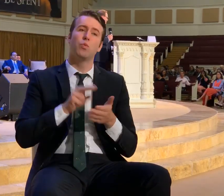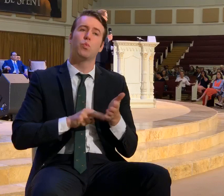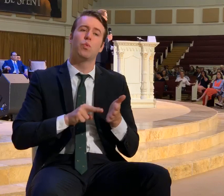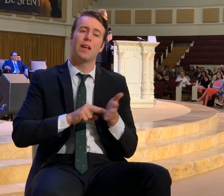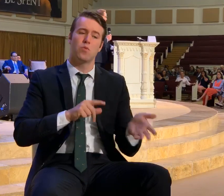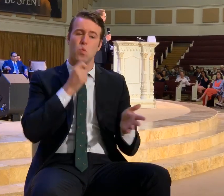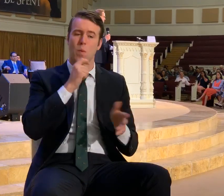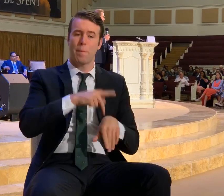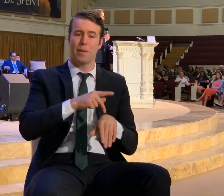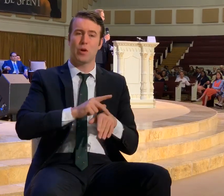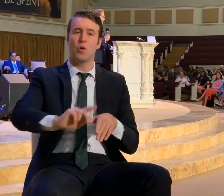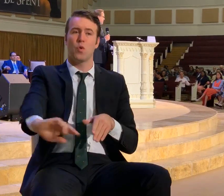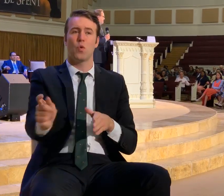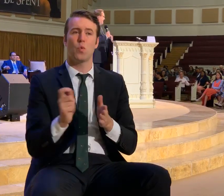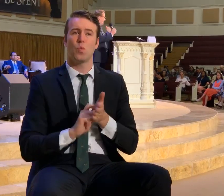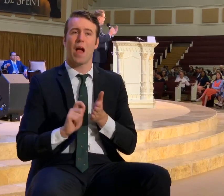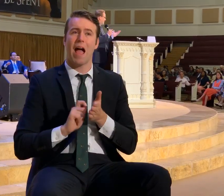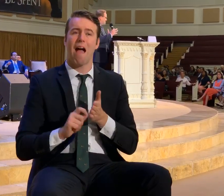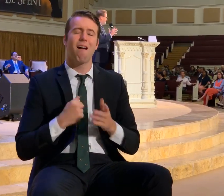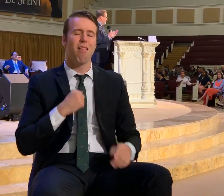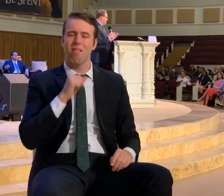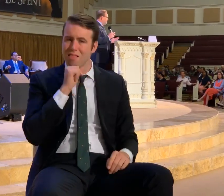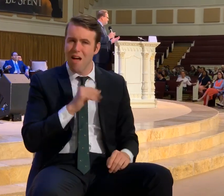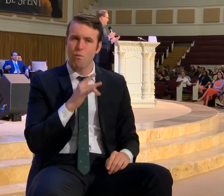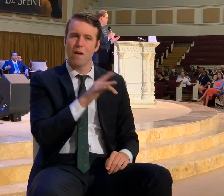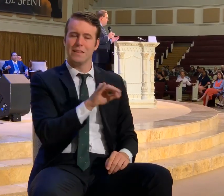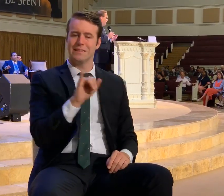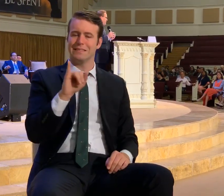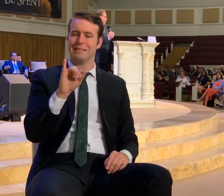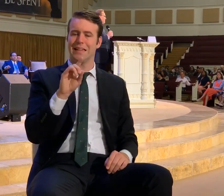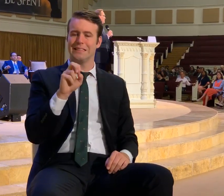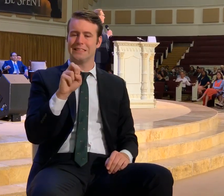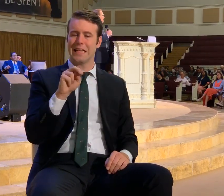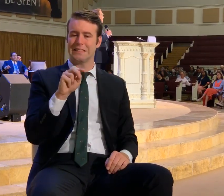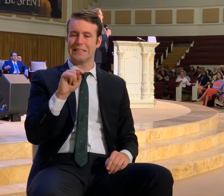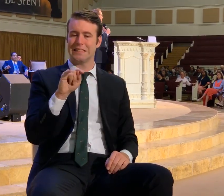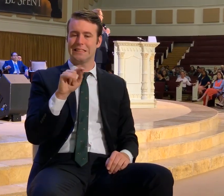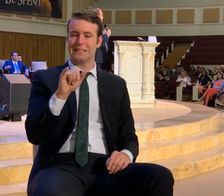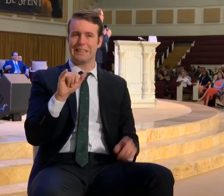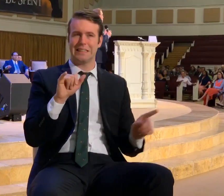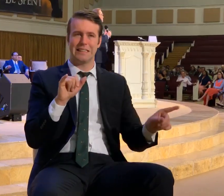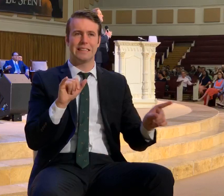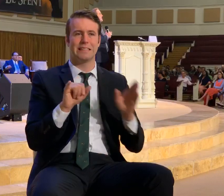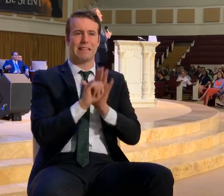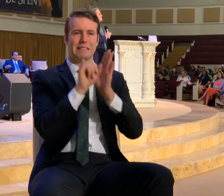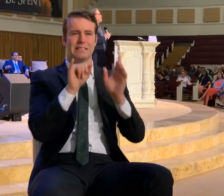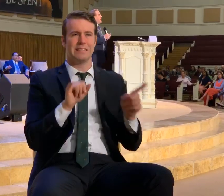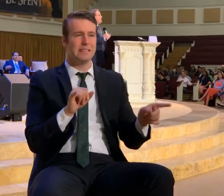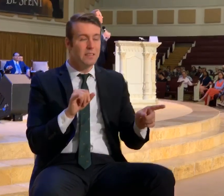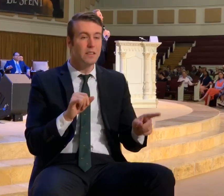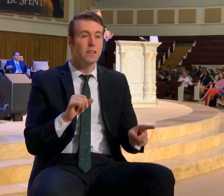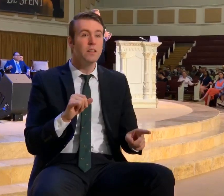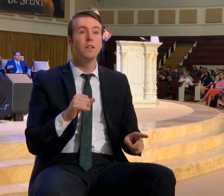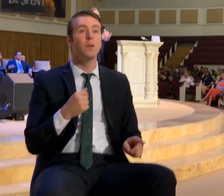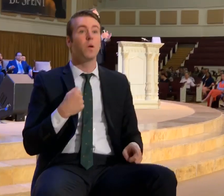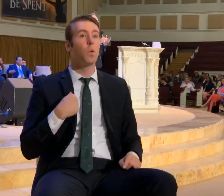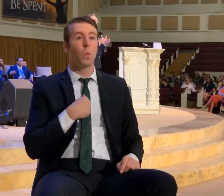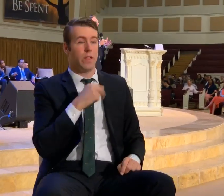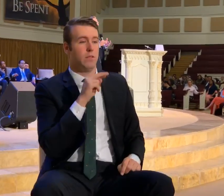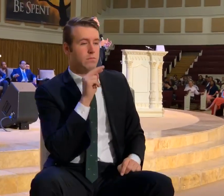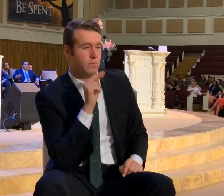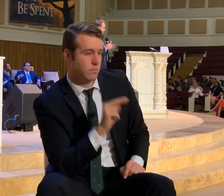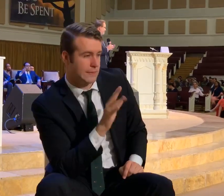because of that identity. And we've had a front seat as we have looked